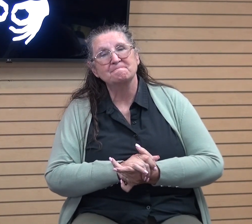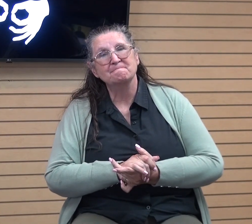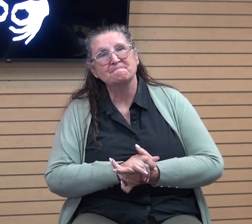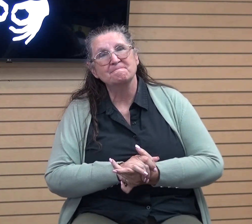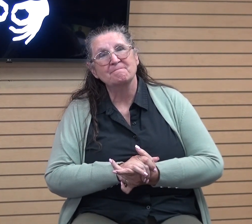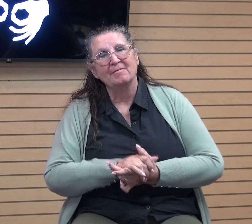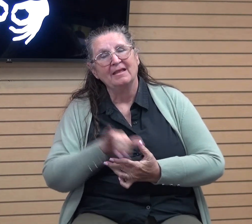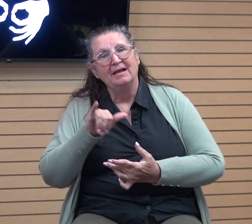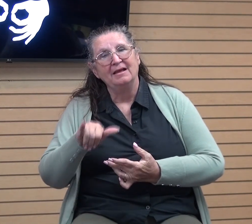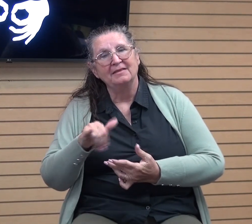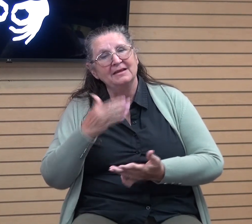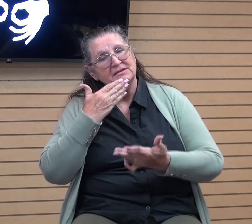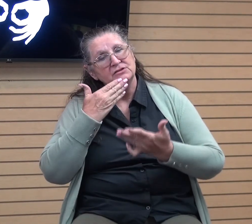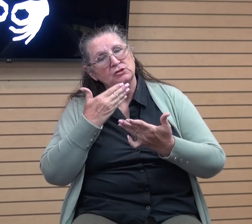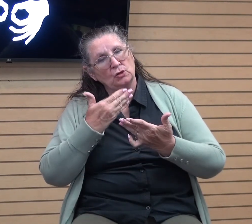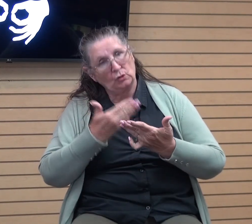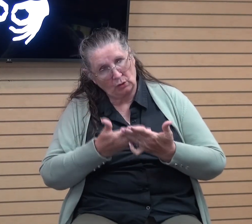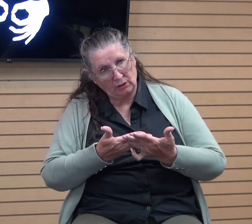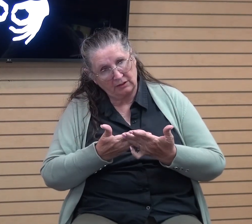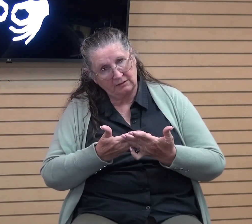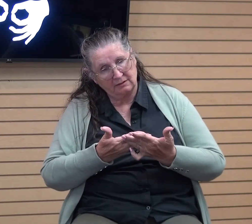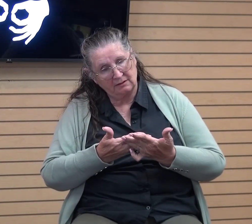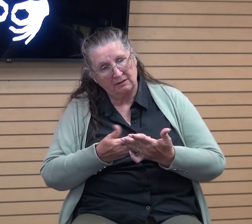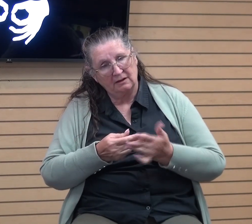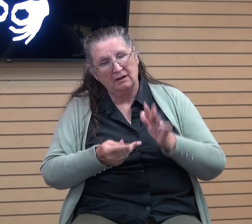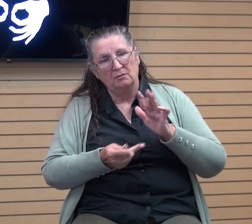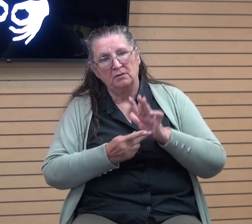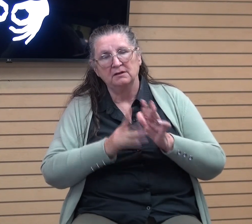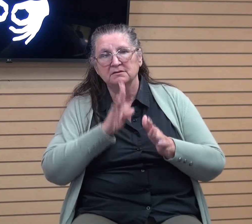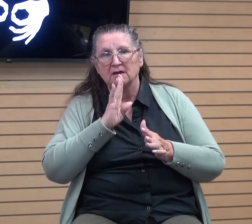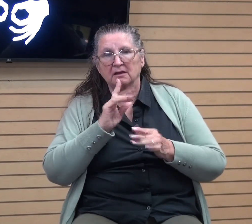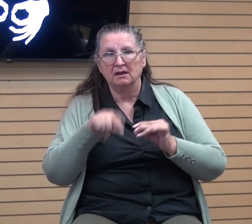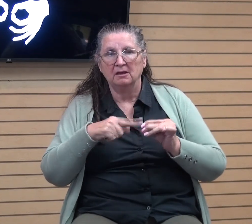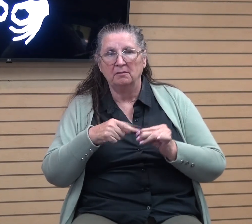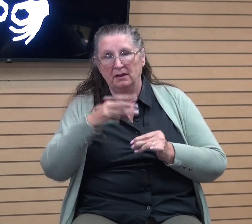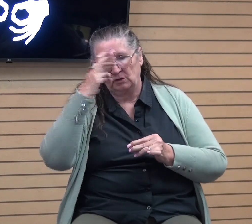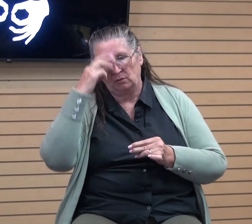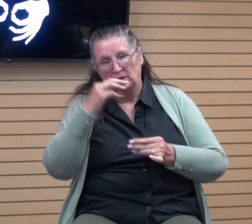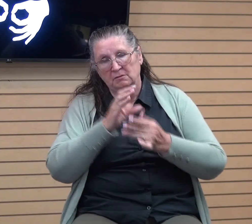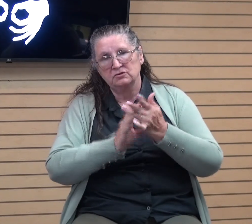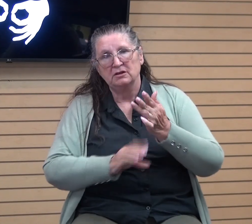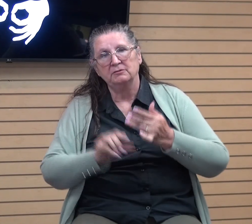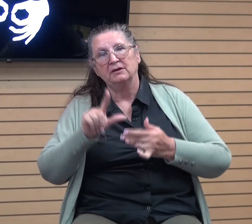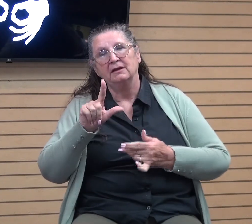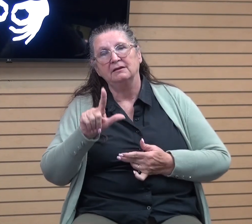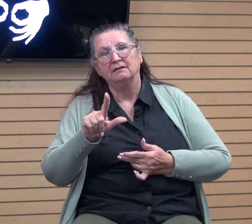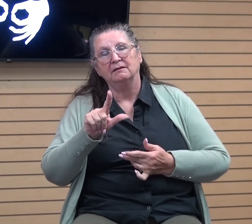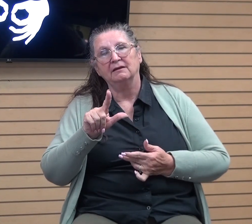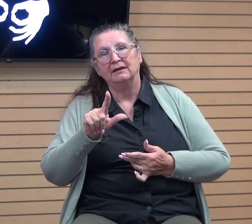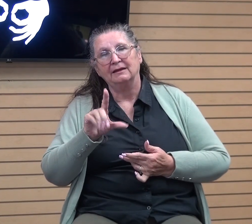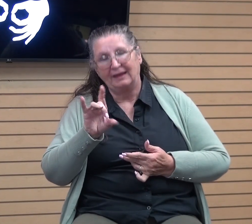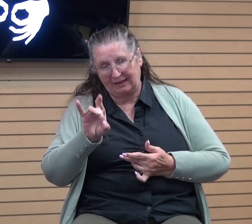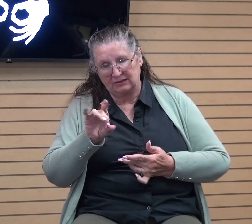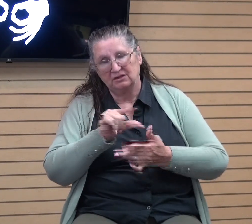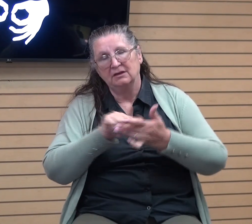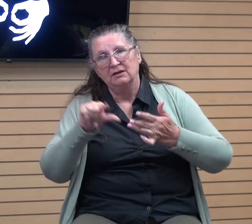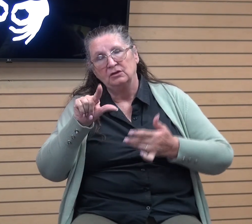that's the good that Paul's talking about in Romans 8, 28, okay? And so, let me put it this way.